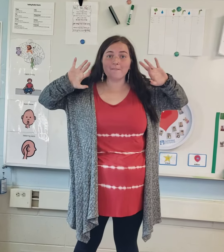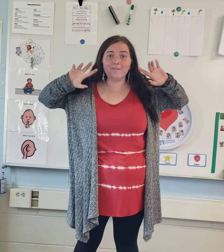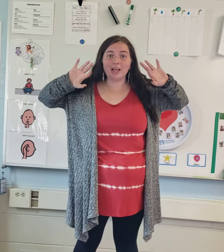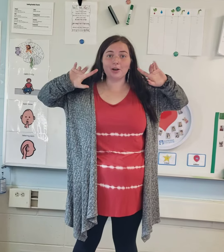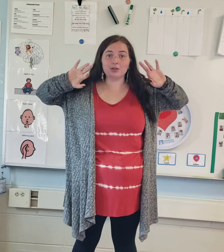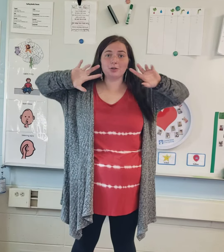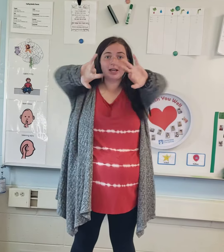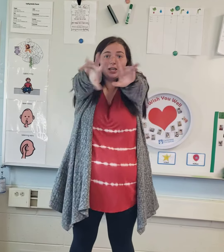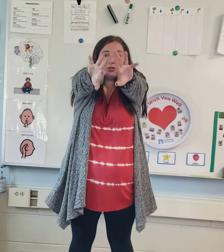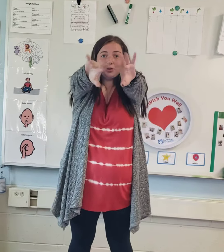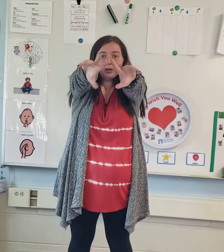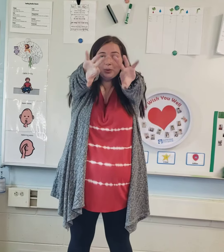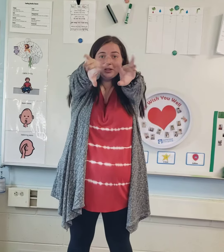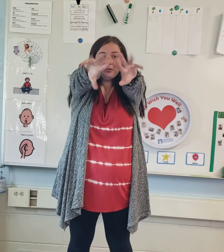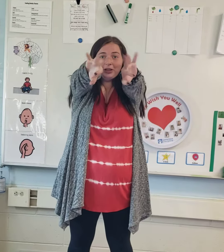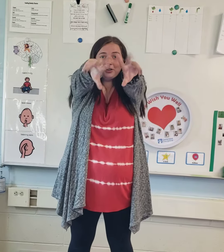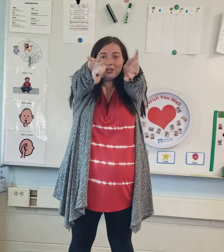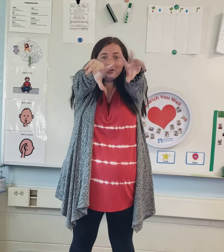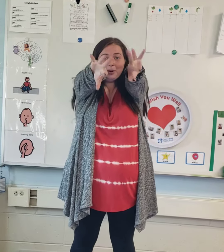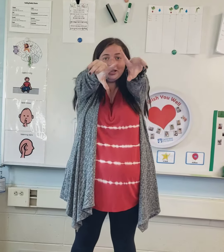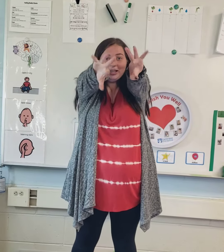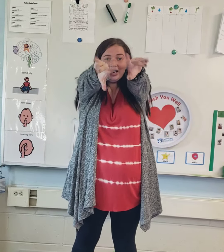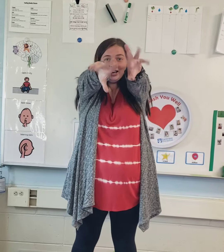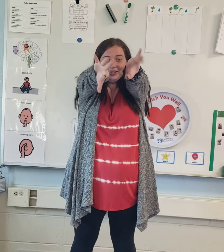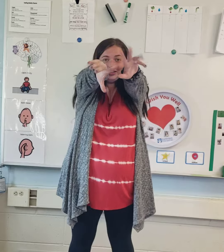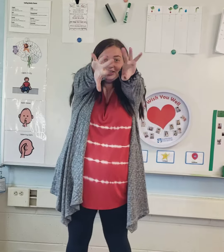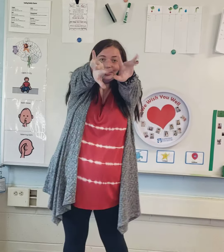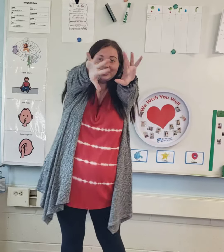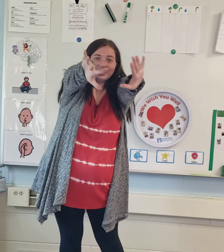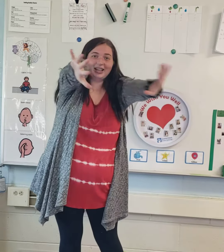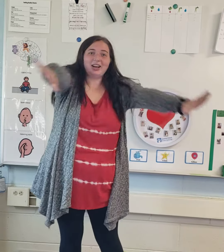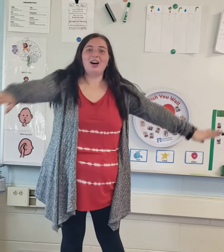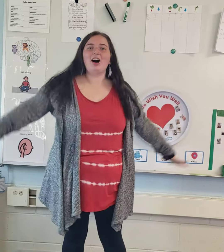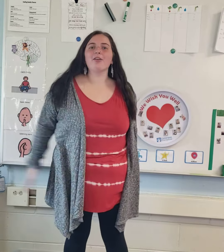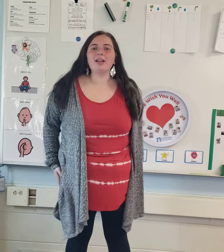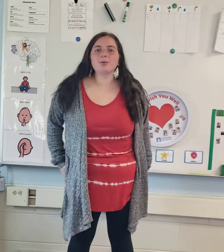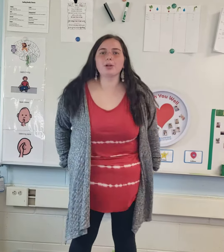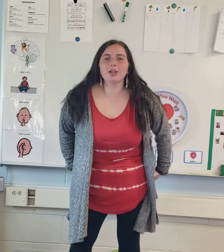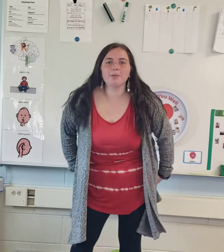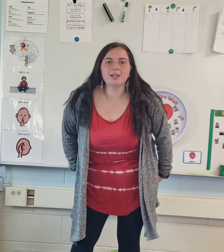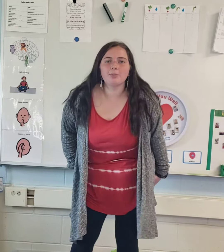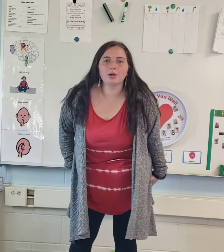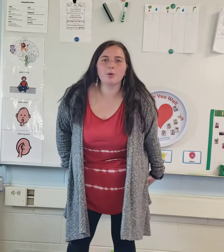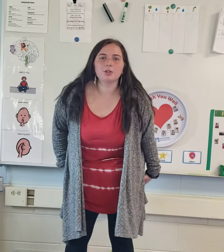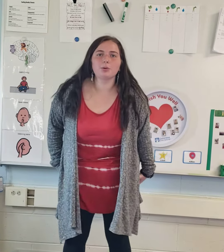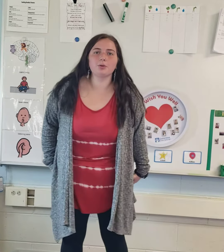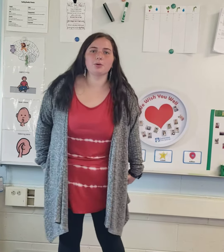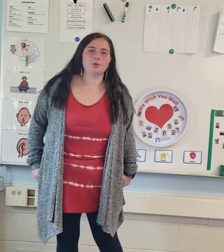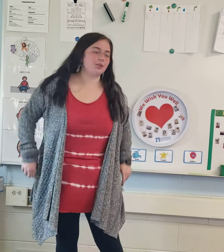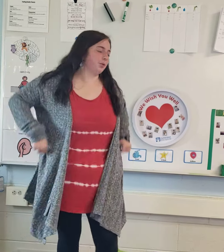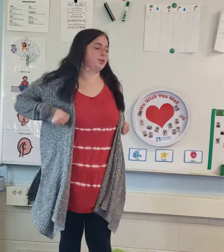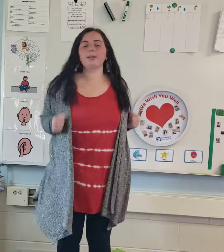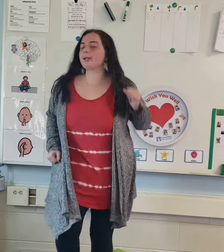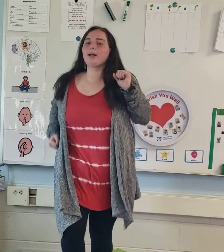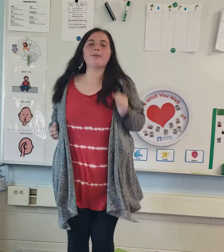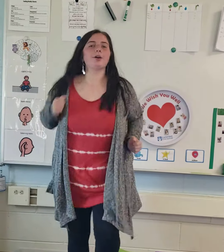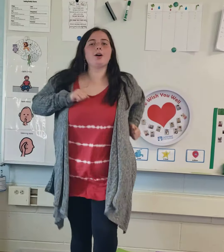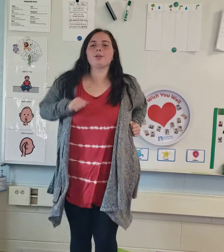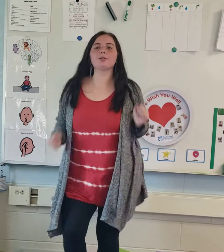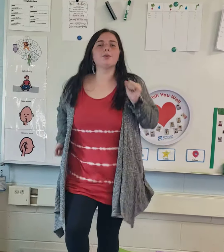fingers, okay? Can you show me your wiggly fingers? Get them ready to count. All right, so we're going to pretend we're going to a grocery store. So let's get out of our car. Let's go